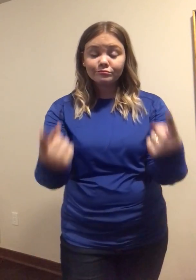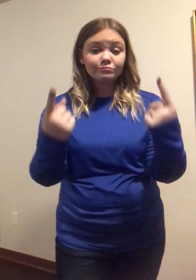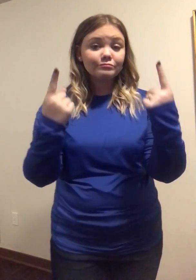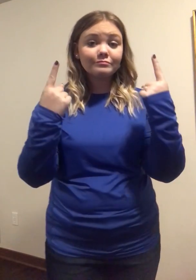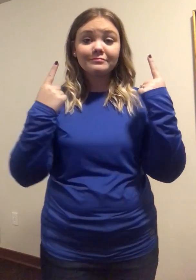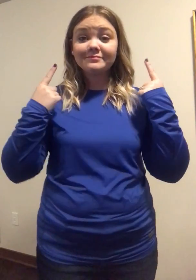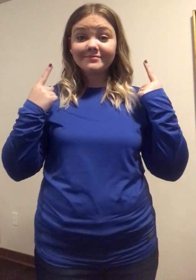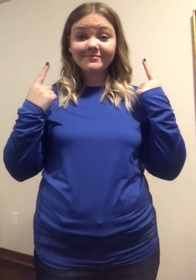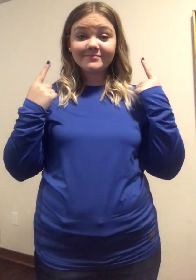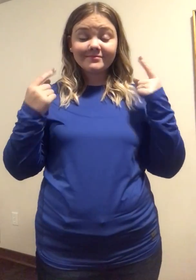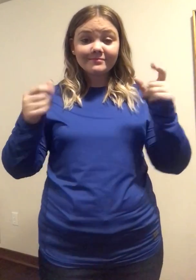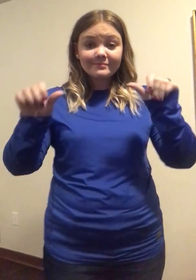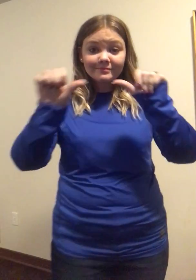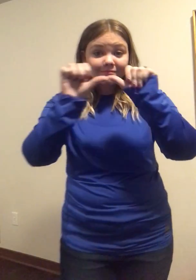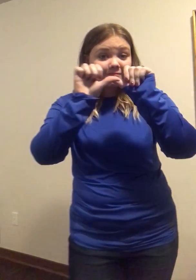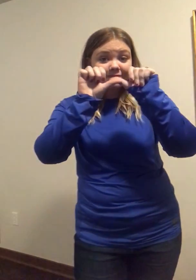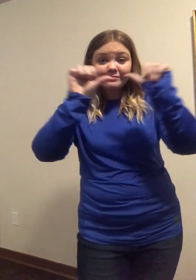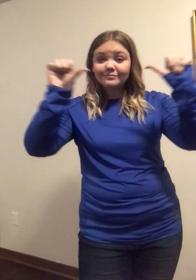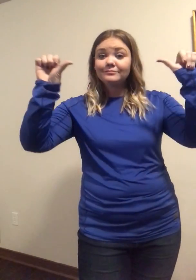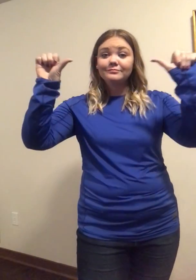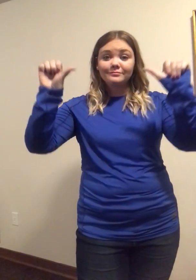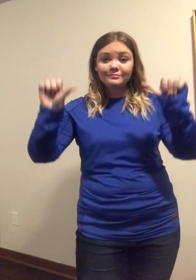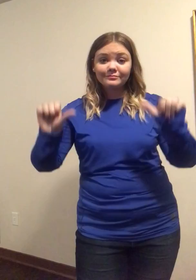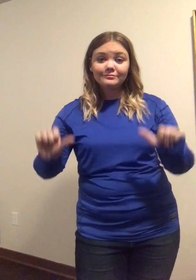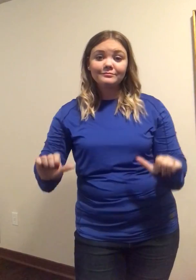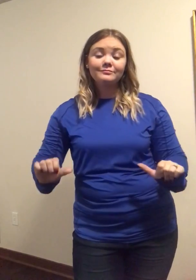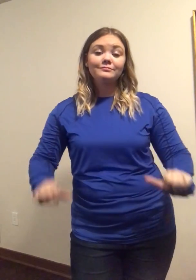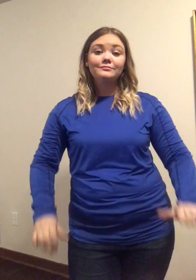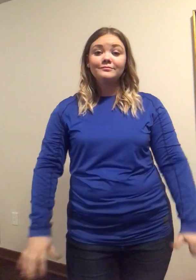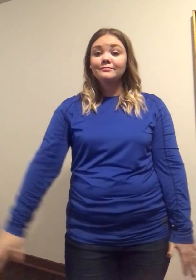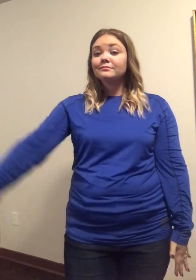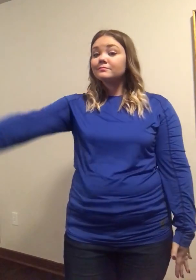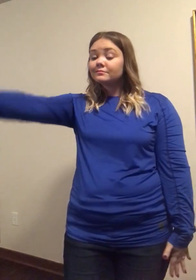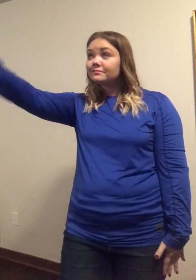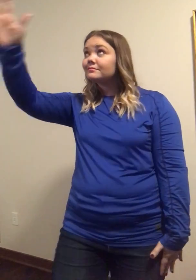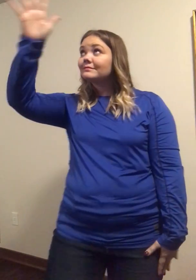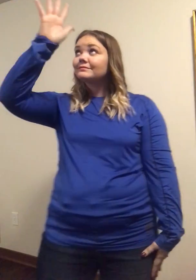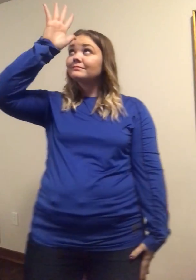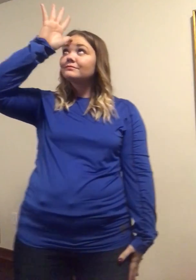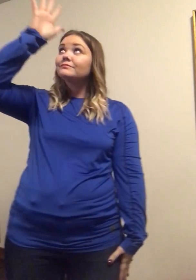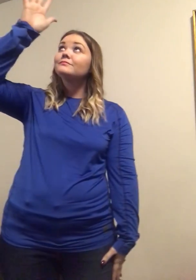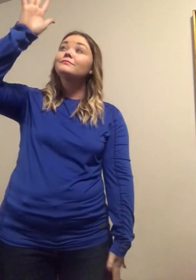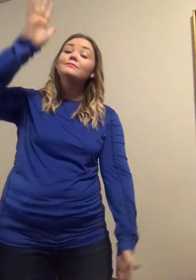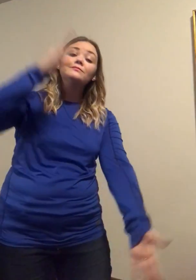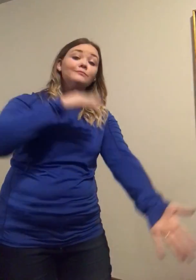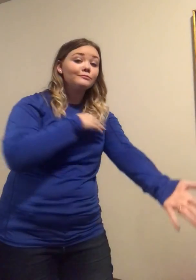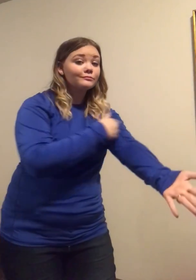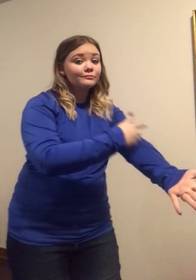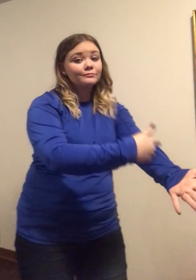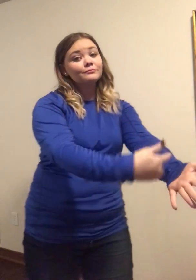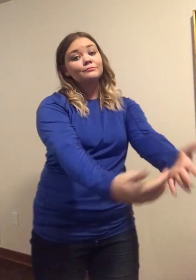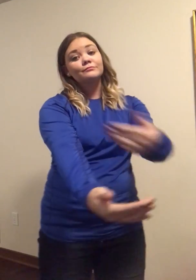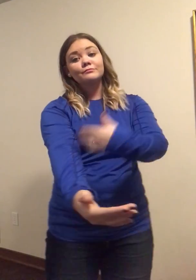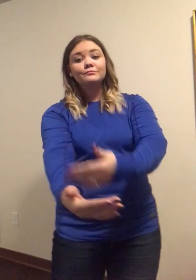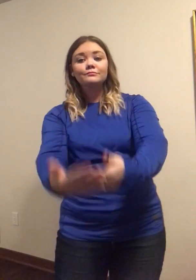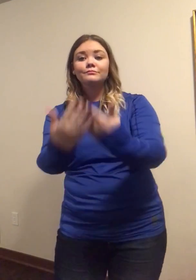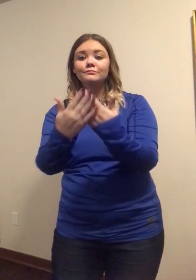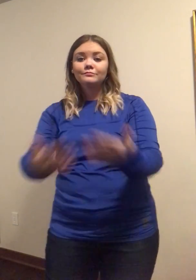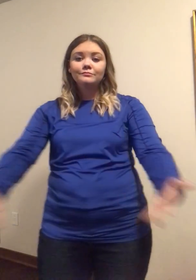come to the altar. The Father's arms are